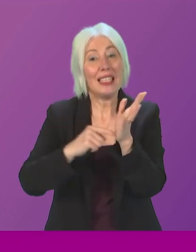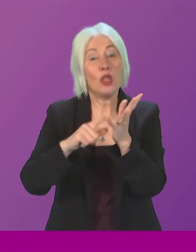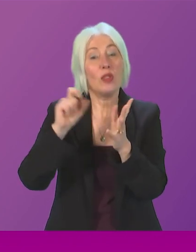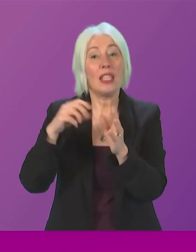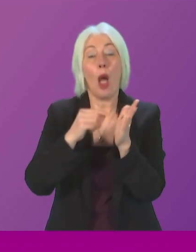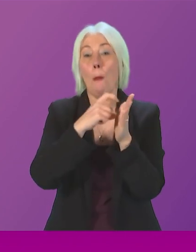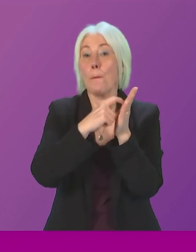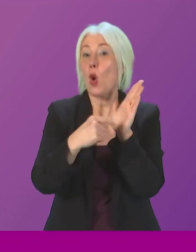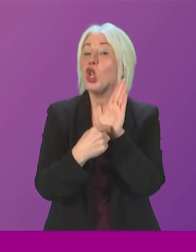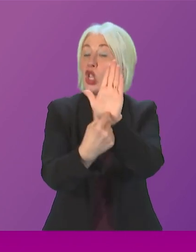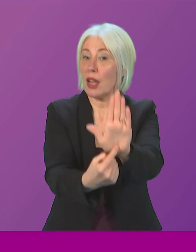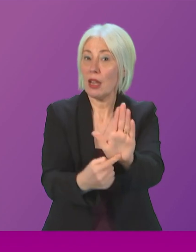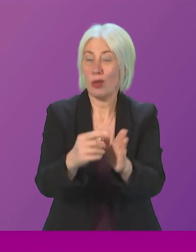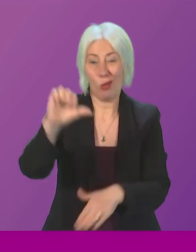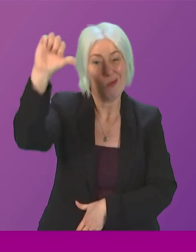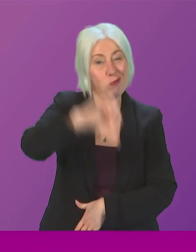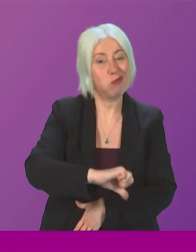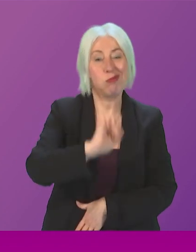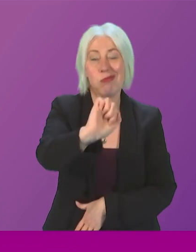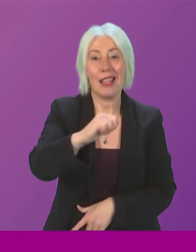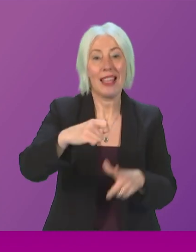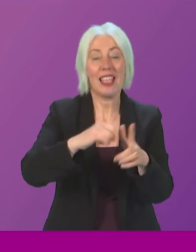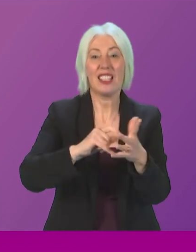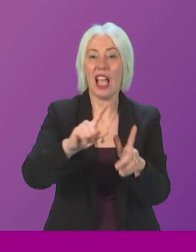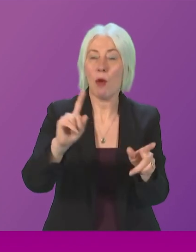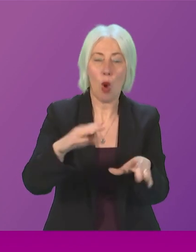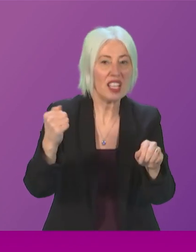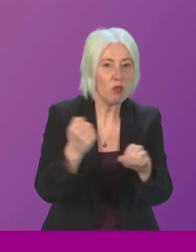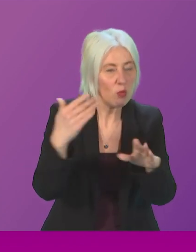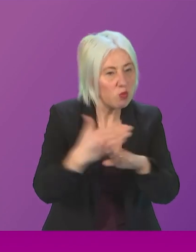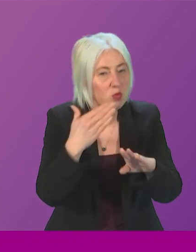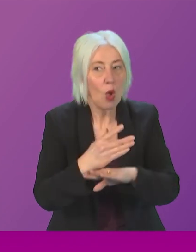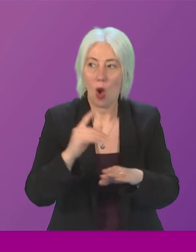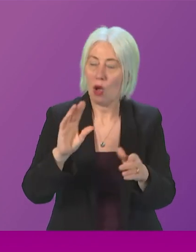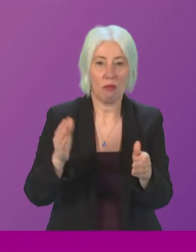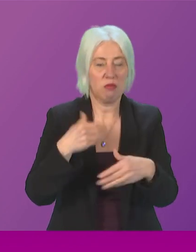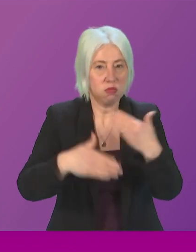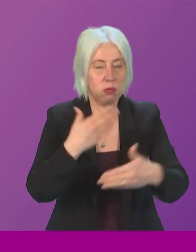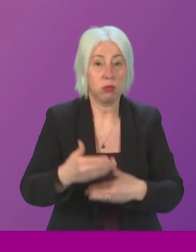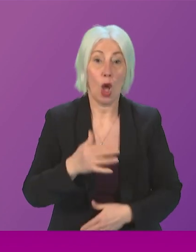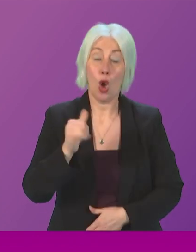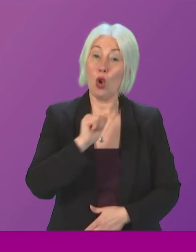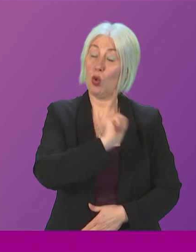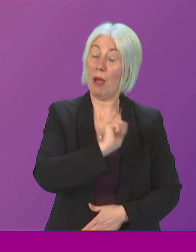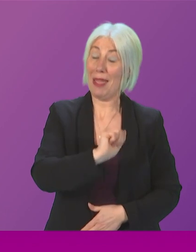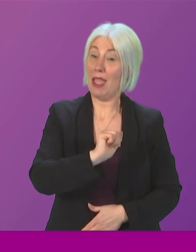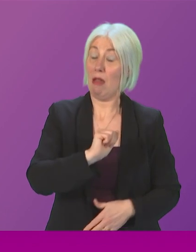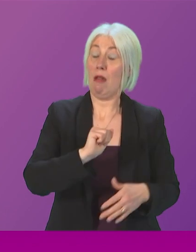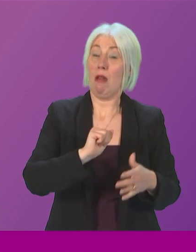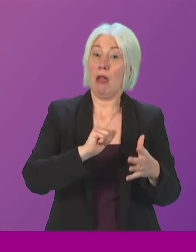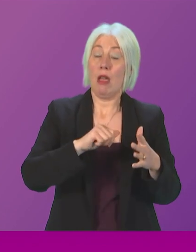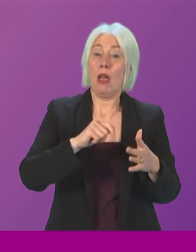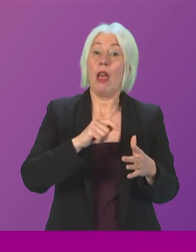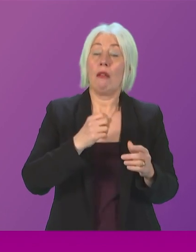motion condemning Keir Starmer's actions and behaviours so they may well be led by a party that is